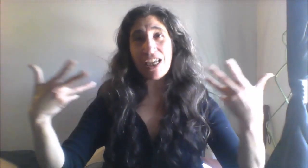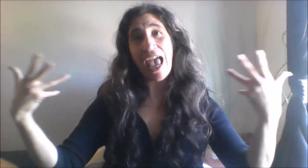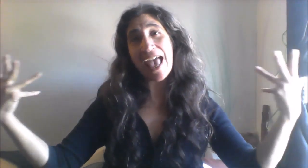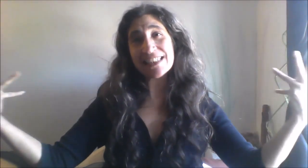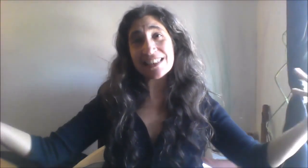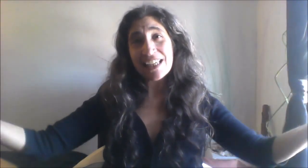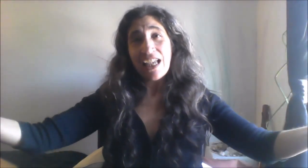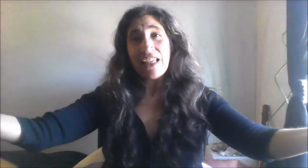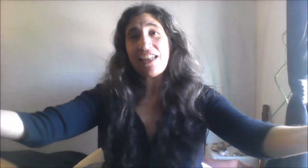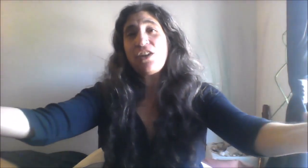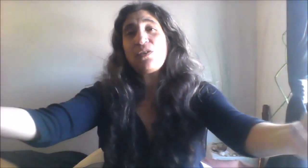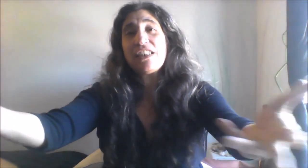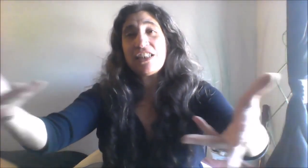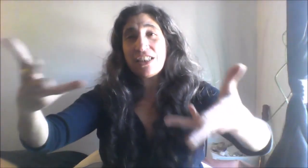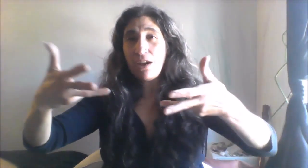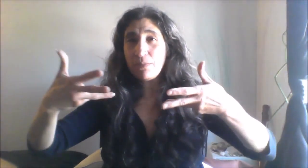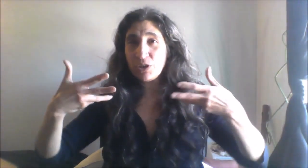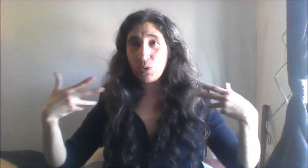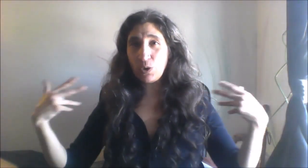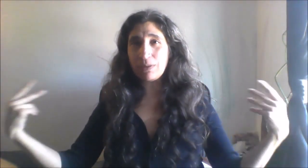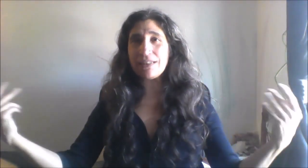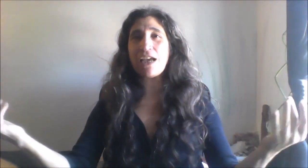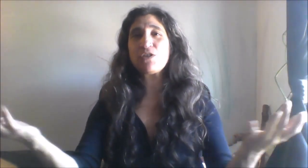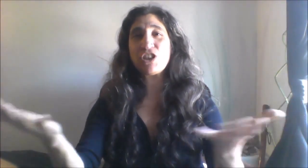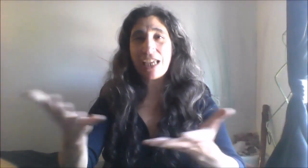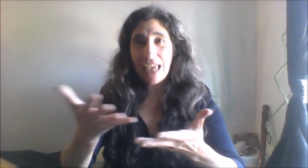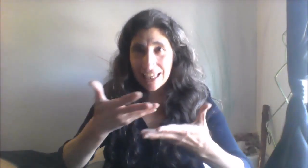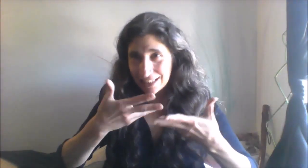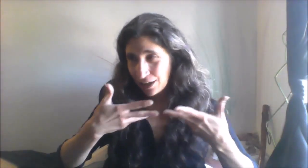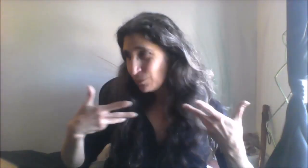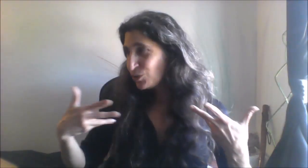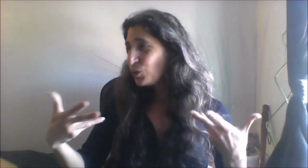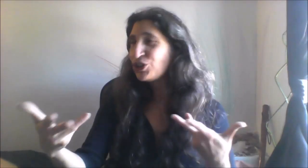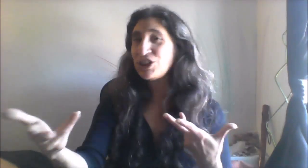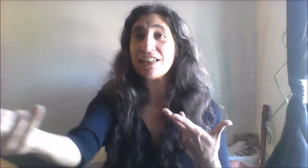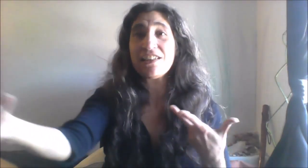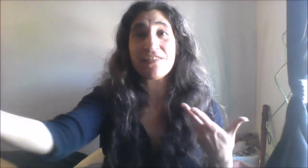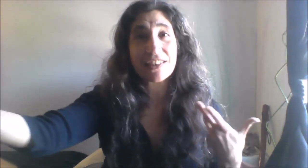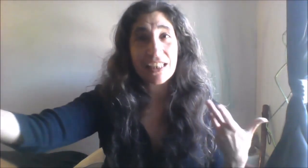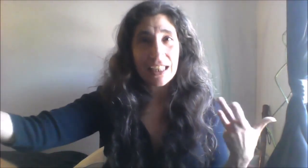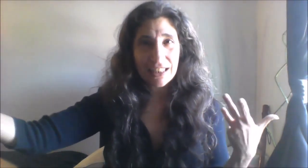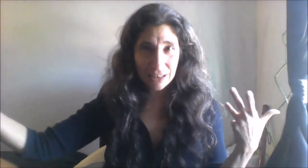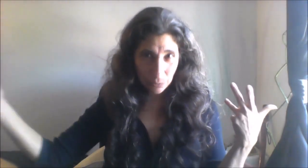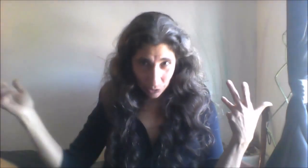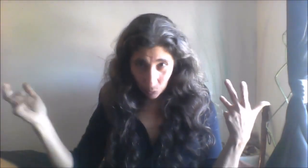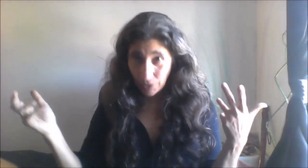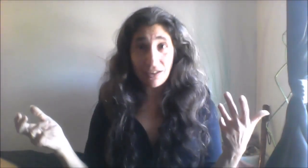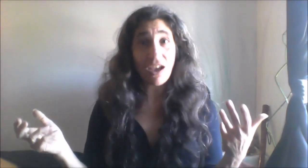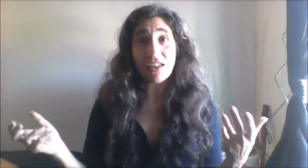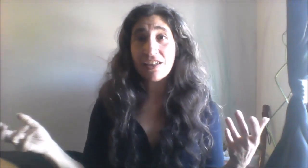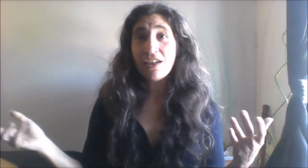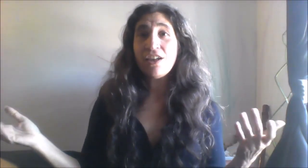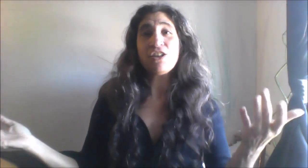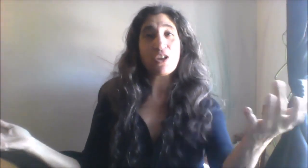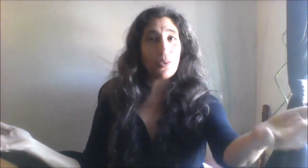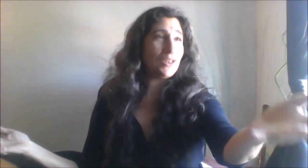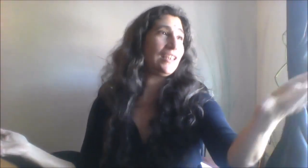has and not only is it coming to her but now she as it comes to her she gives this is what the queen does the queen